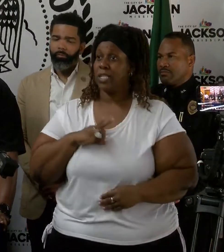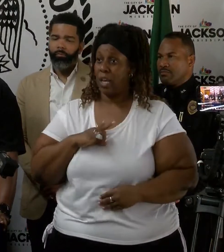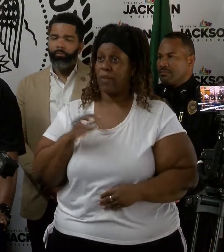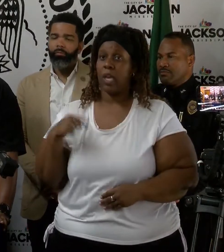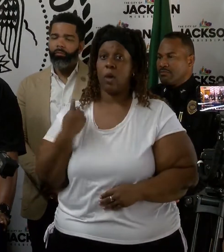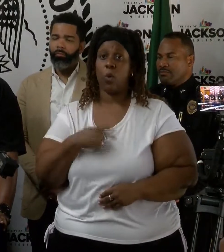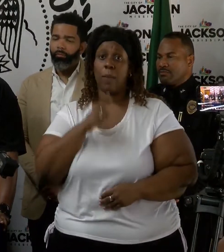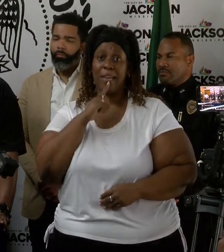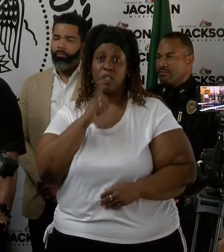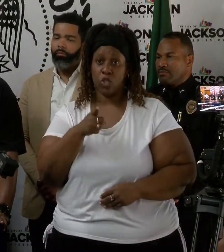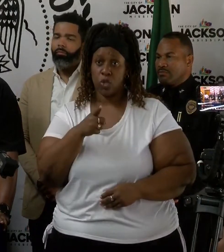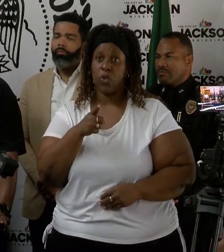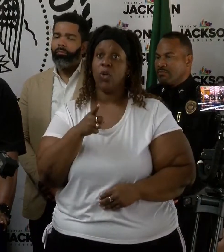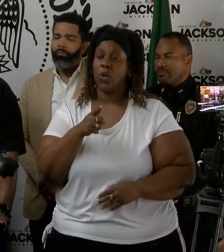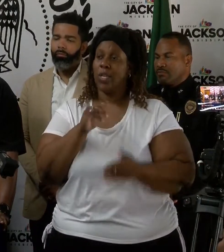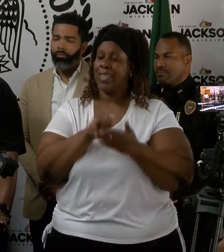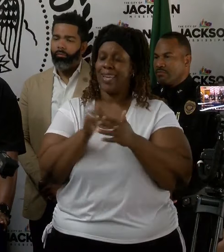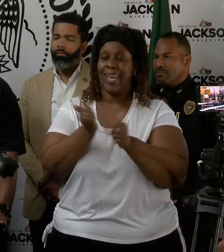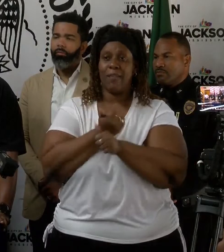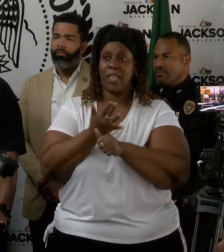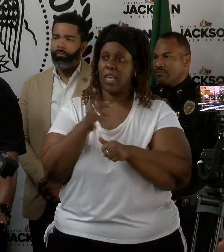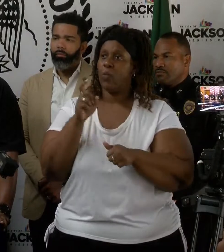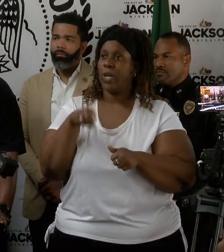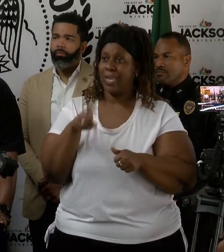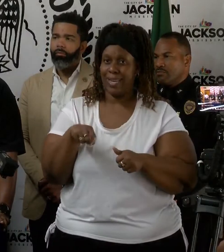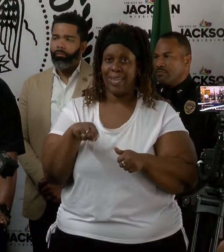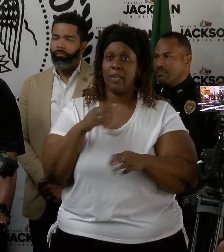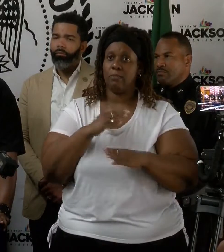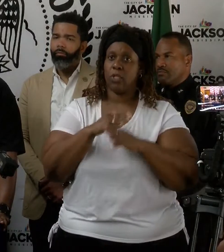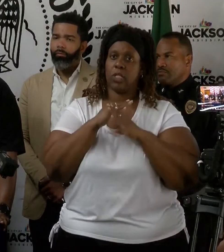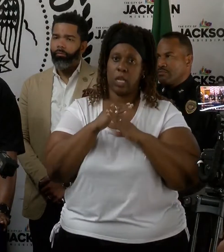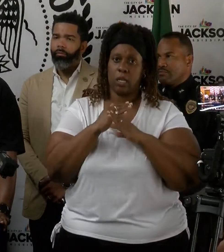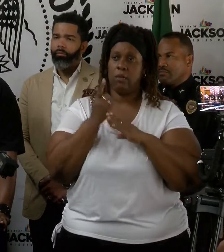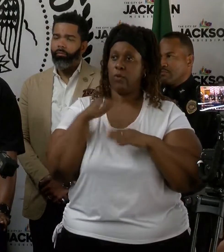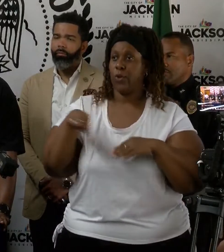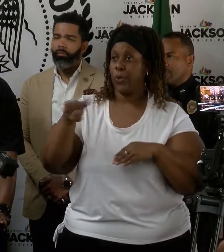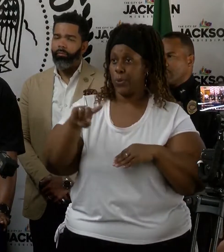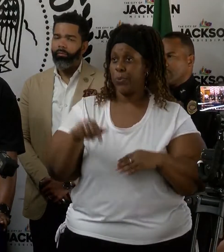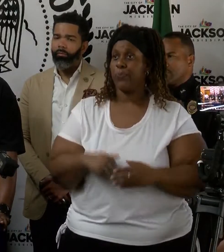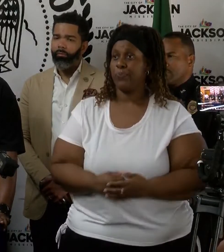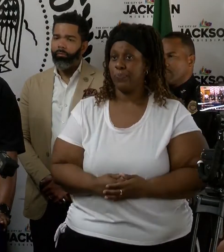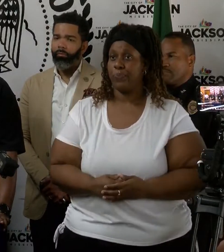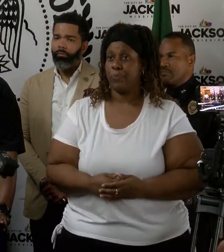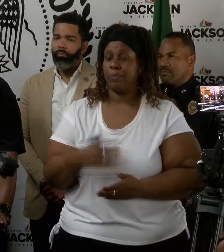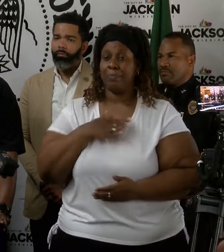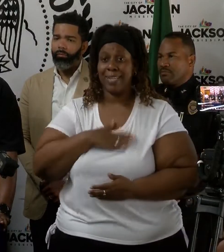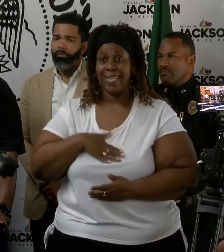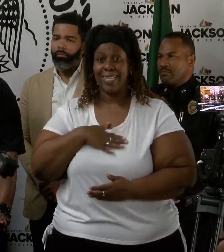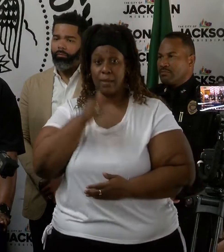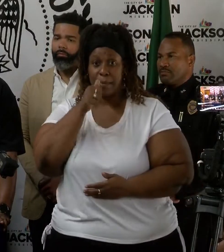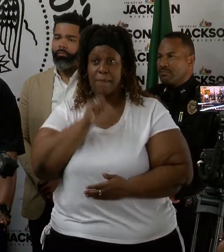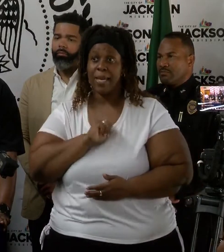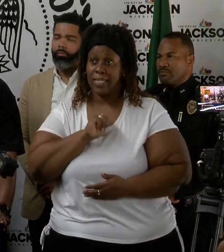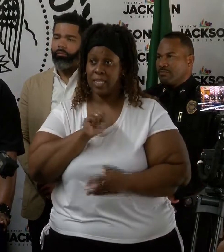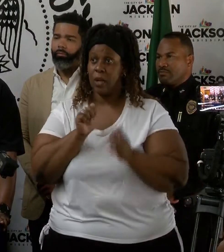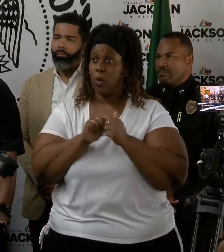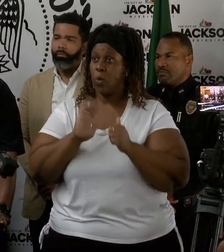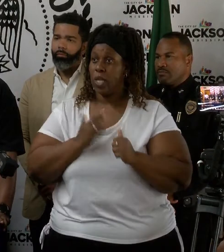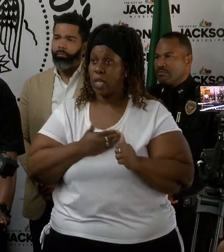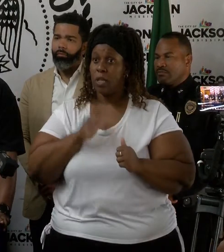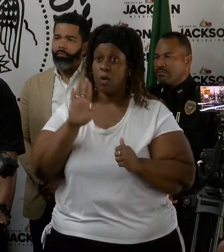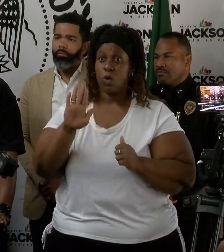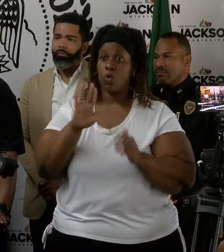we'll make sure that we have every aspect of this event covered. We ask for your patience, your